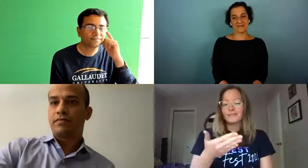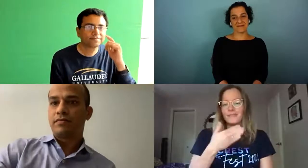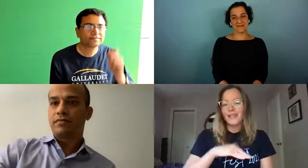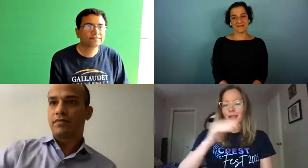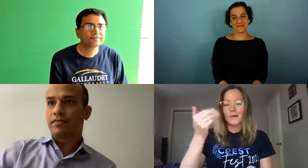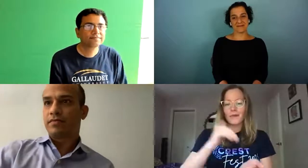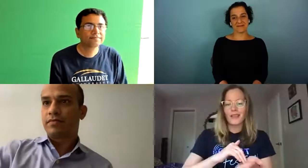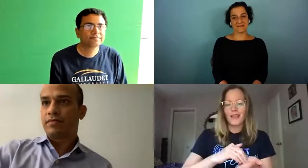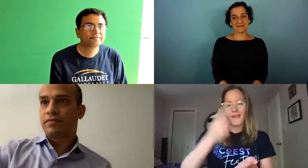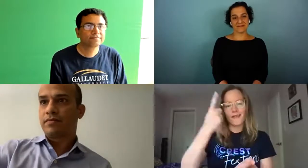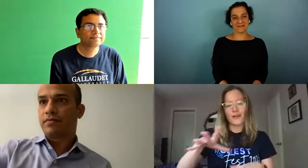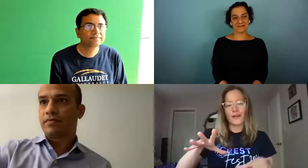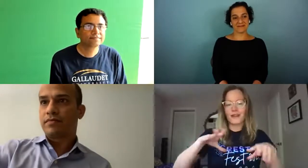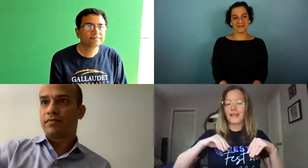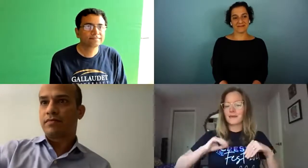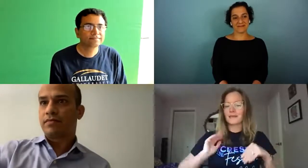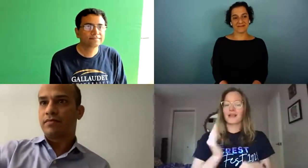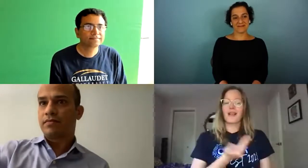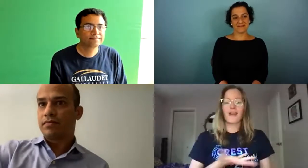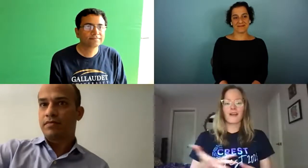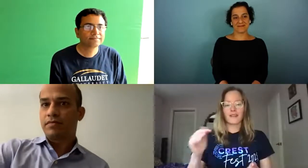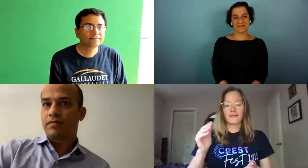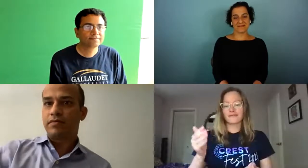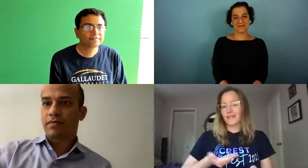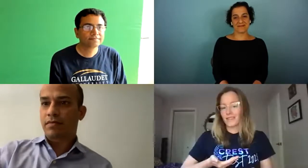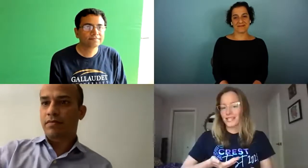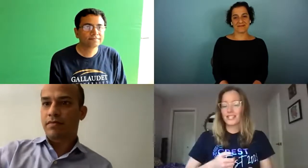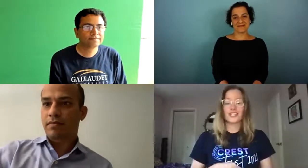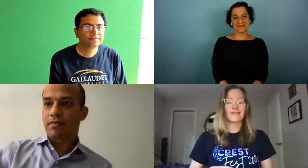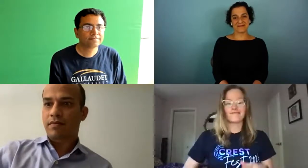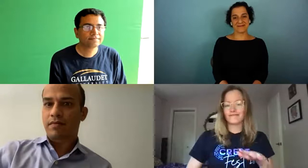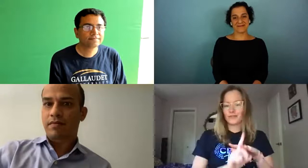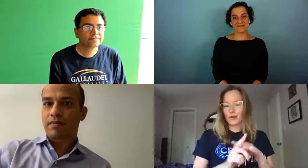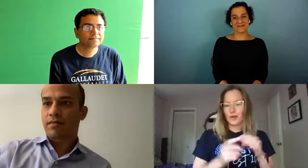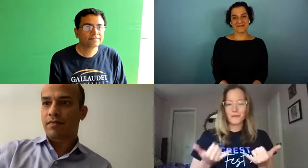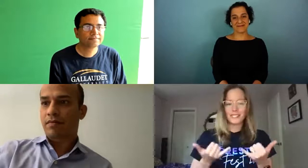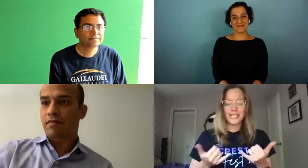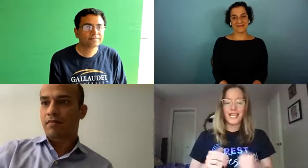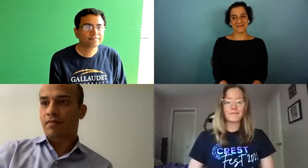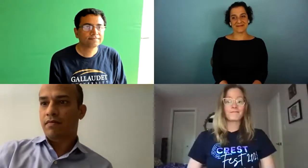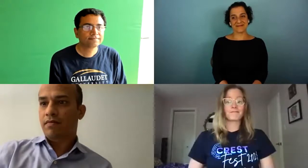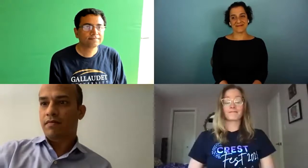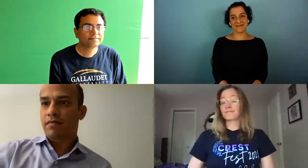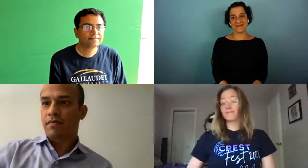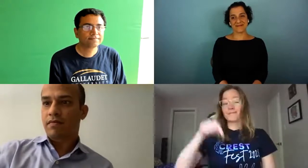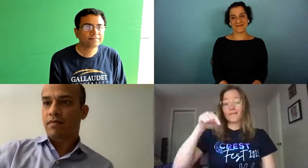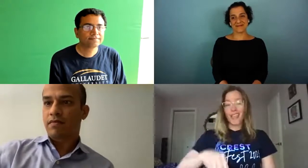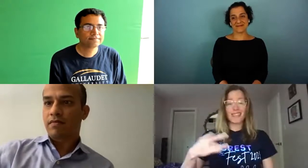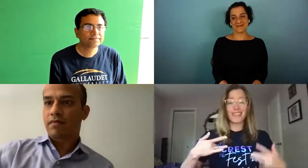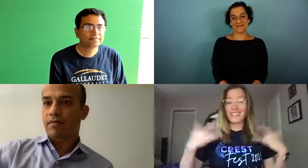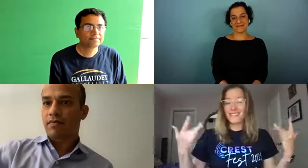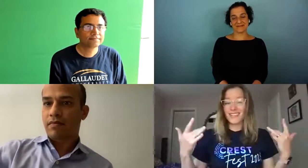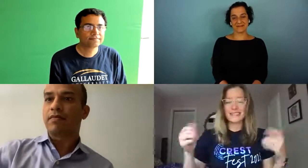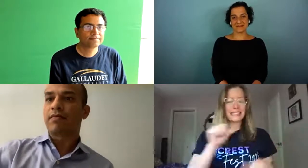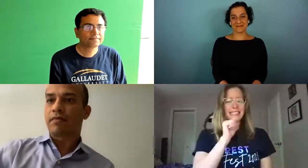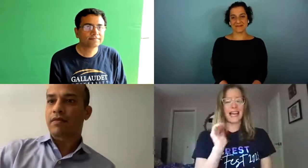so again thank you so much for accepting our invitation um to be with us